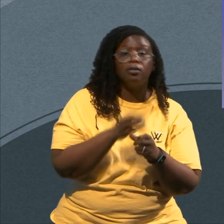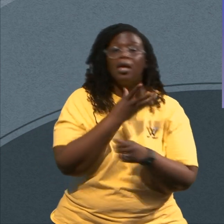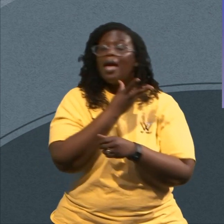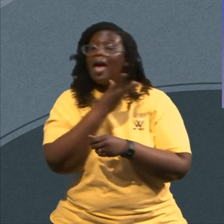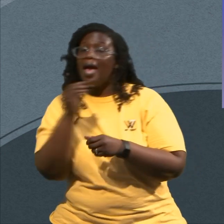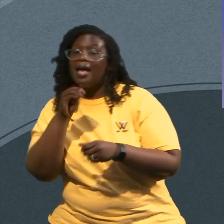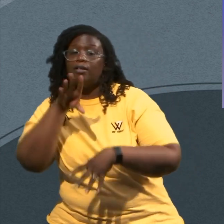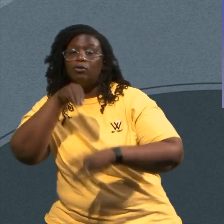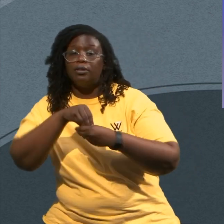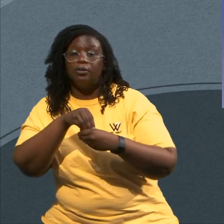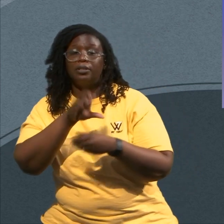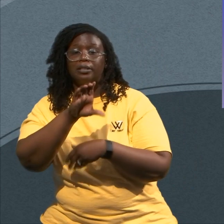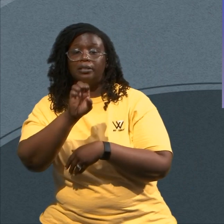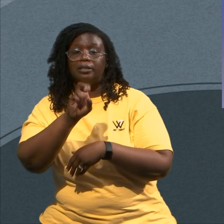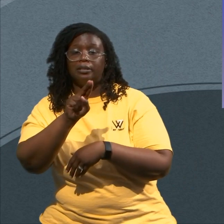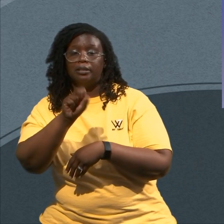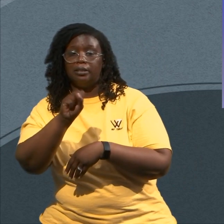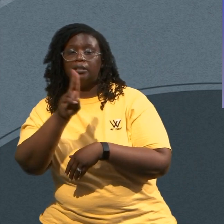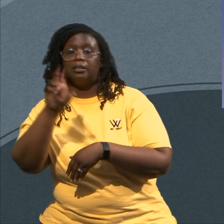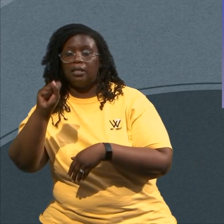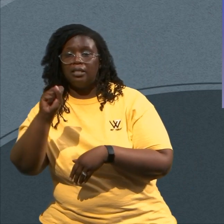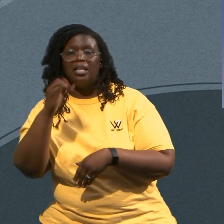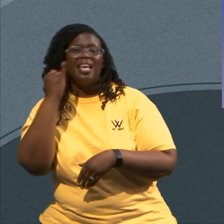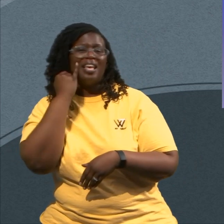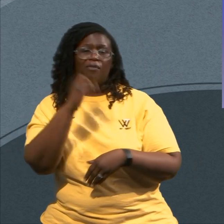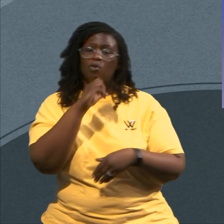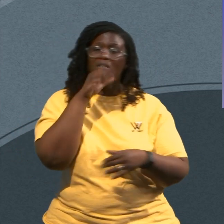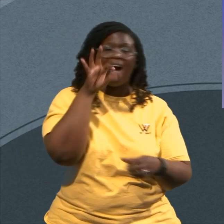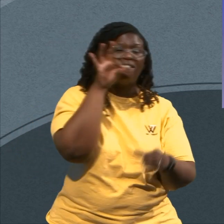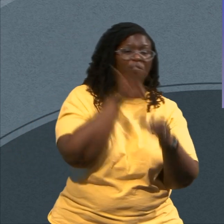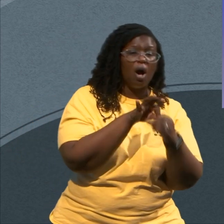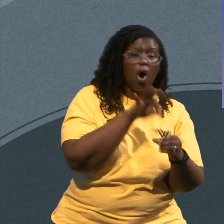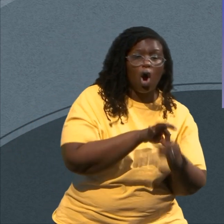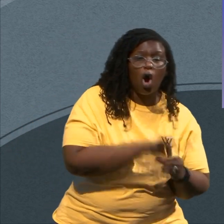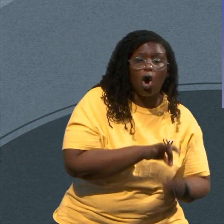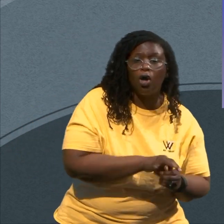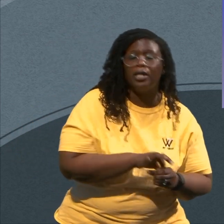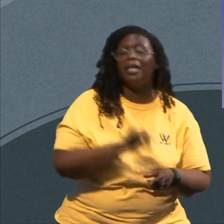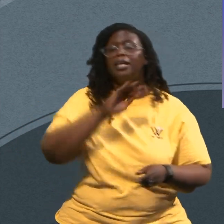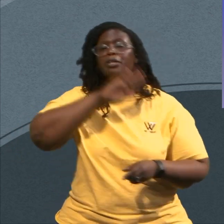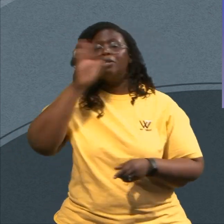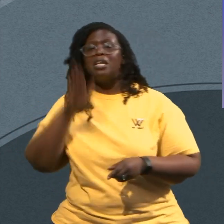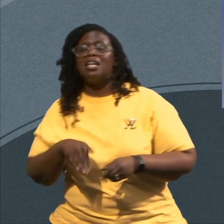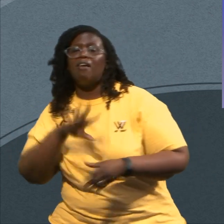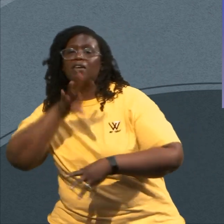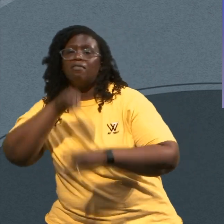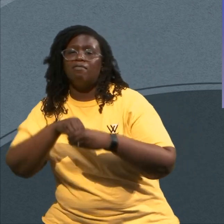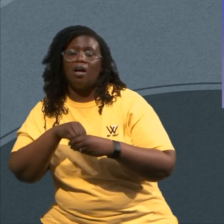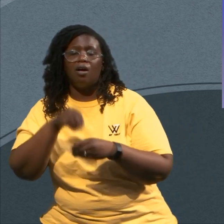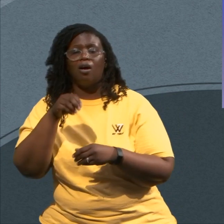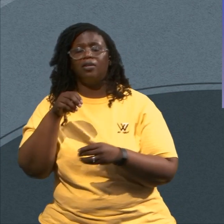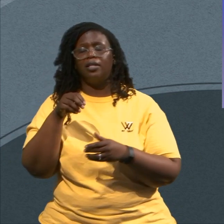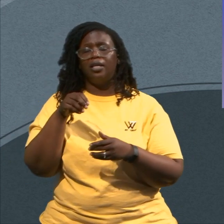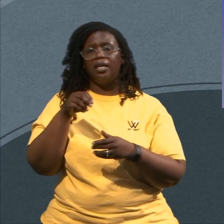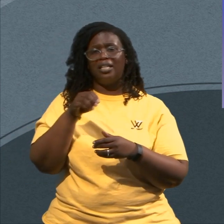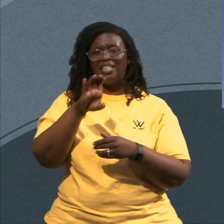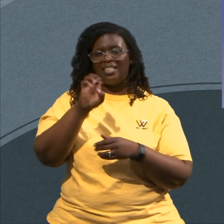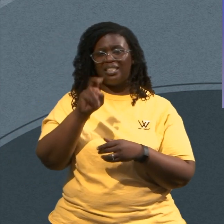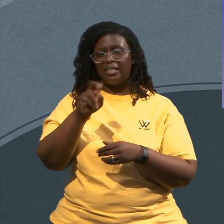Census And Have Not Voted Every Election The Hold Down Ballot Including The Primaries And The Off Season You Don't Deserve The